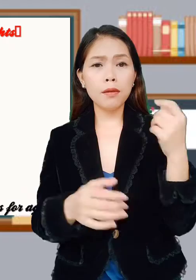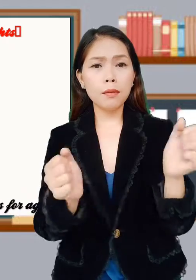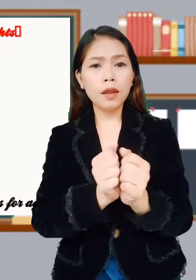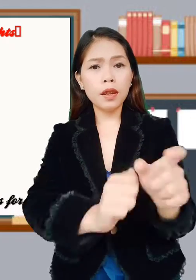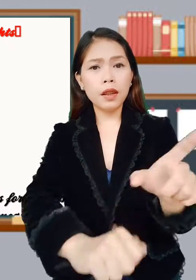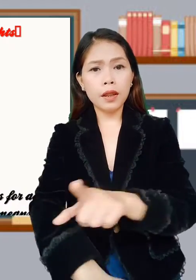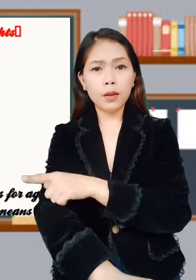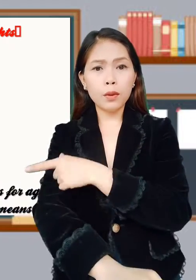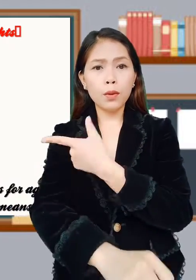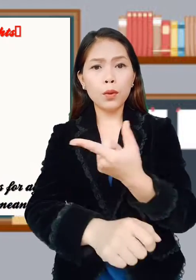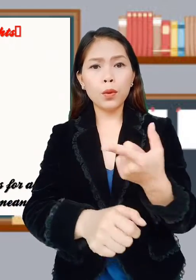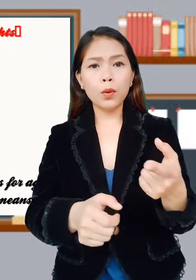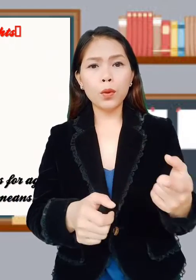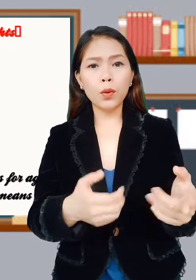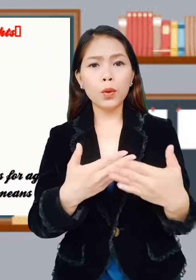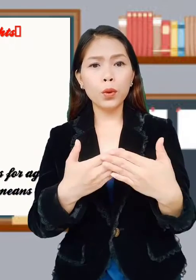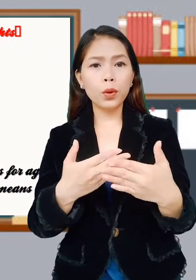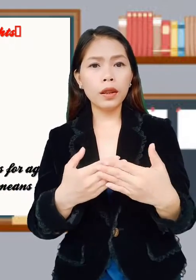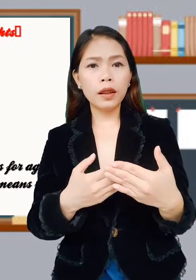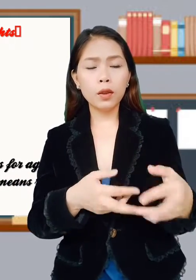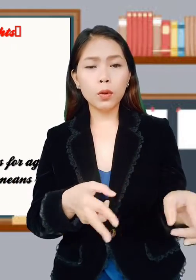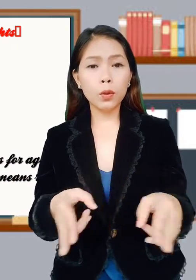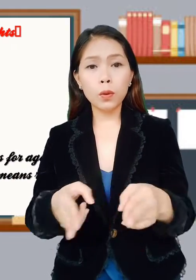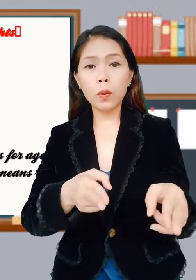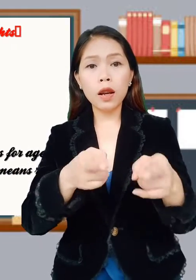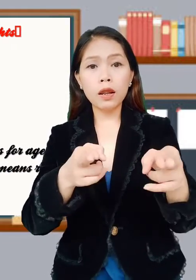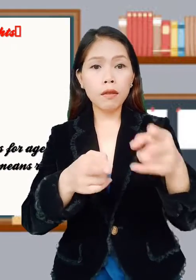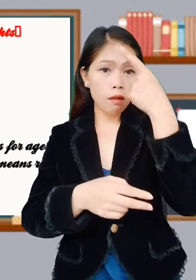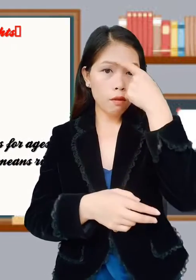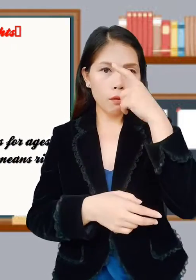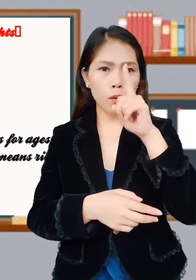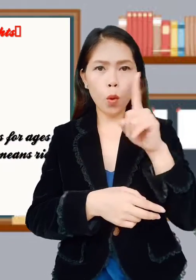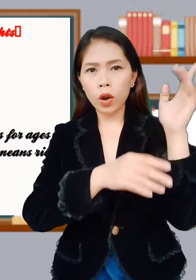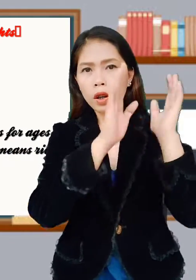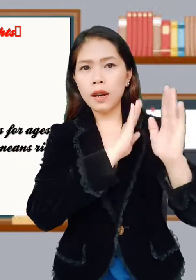Thai have long been closely involved with the rivers for ages.